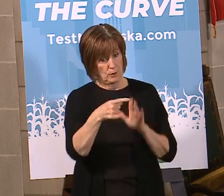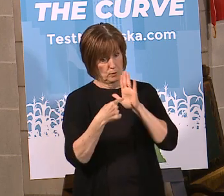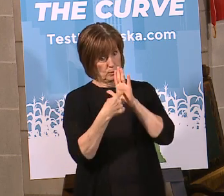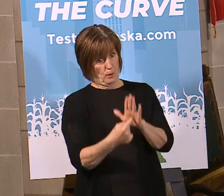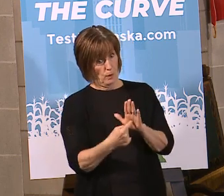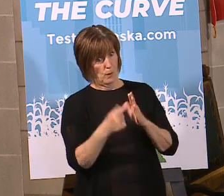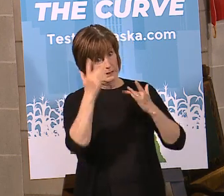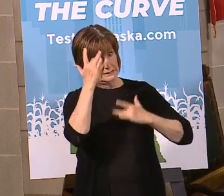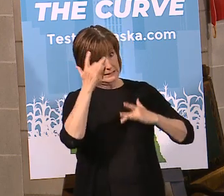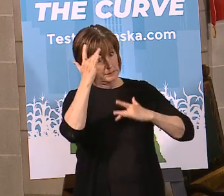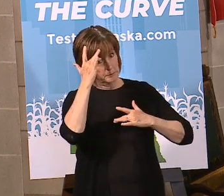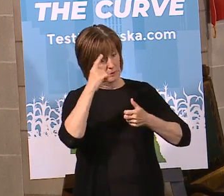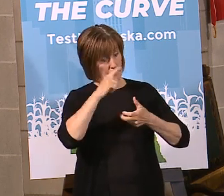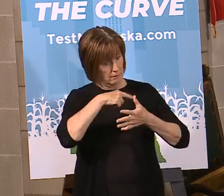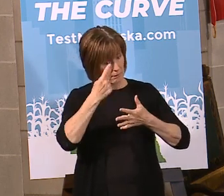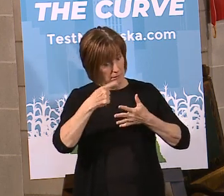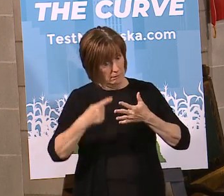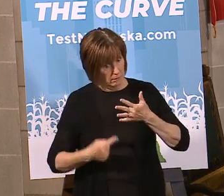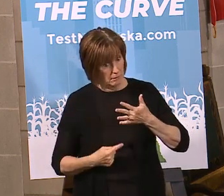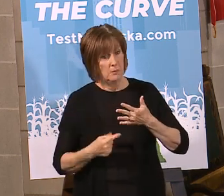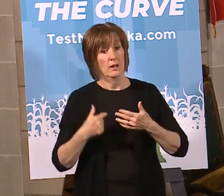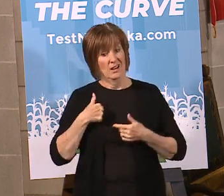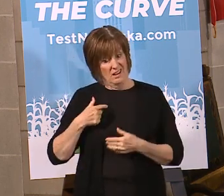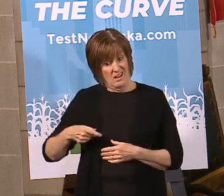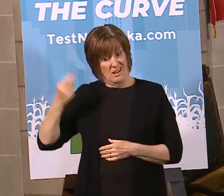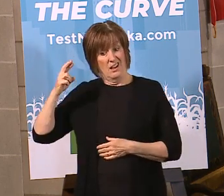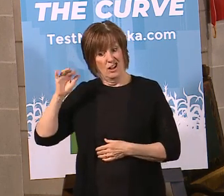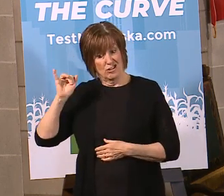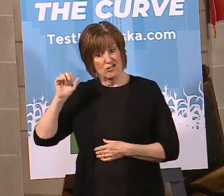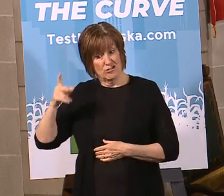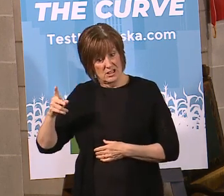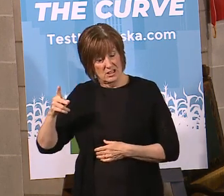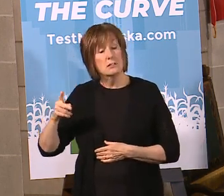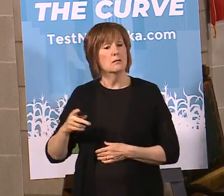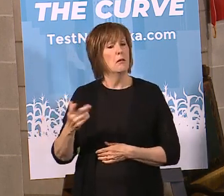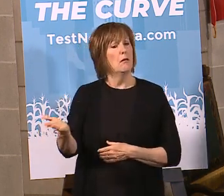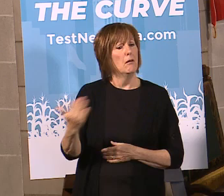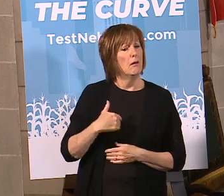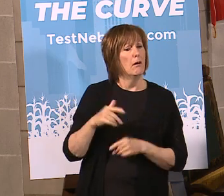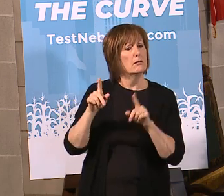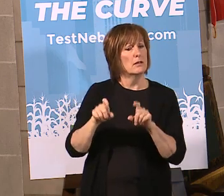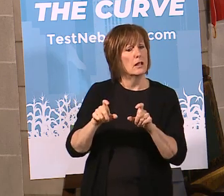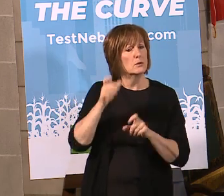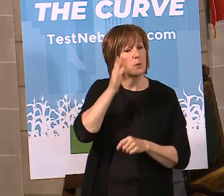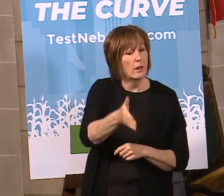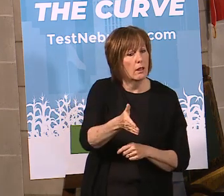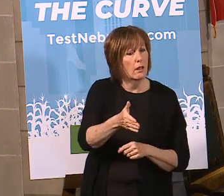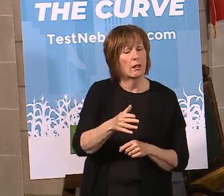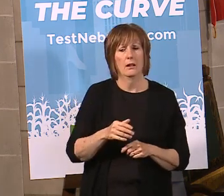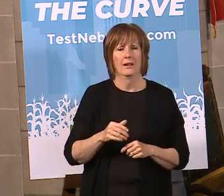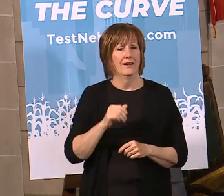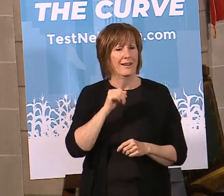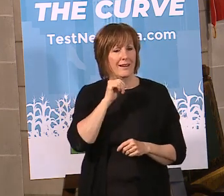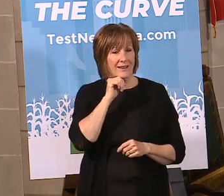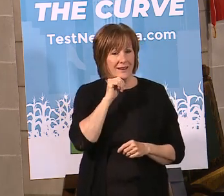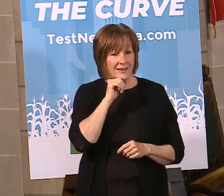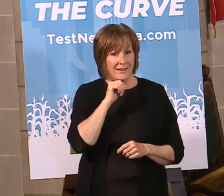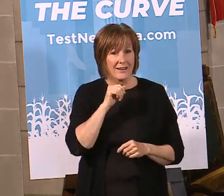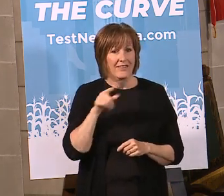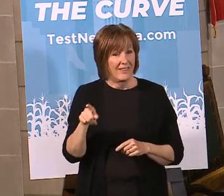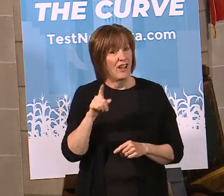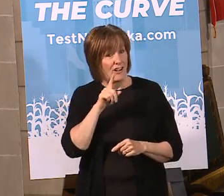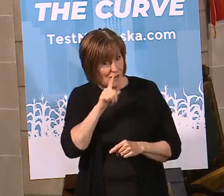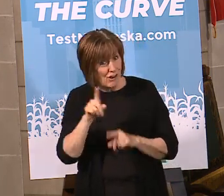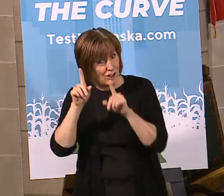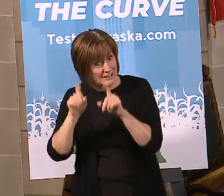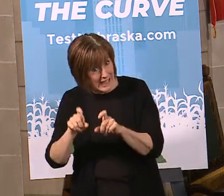and there's reason to believe that you are high risk for getting coronavirus, then we would test those inmates. But, so, they're not being not tested. The point is,